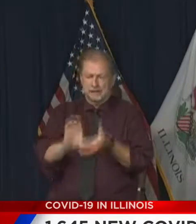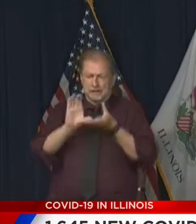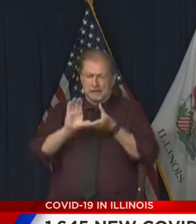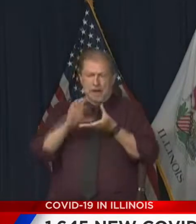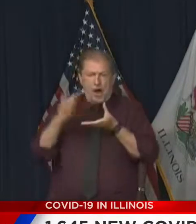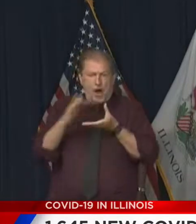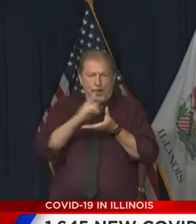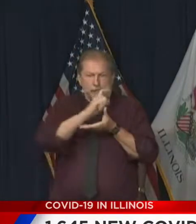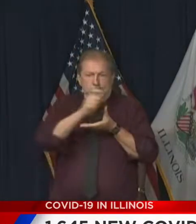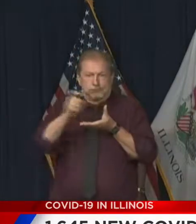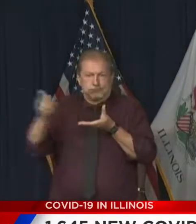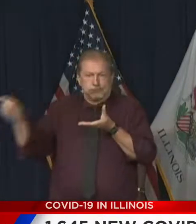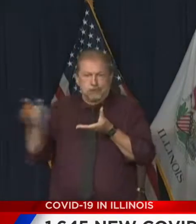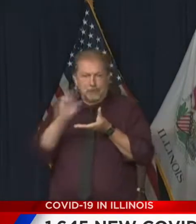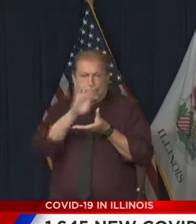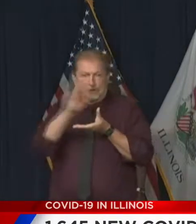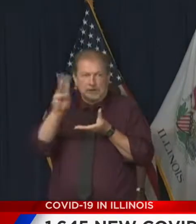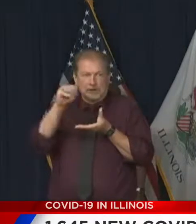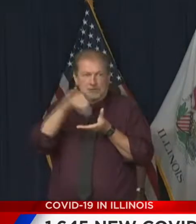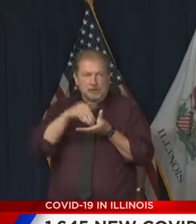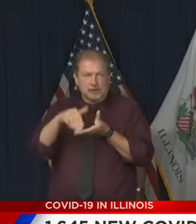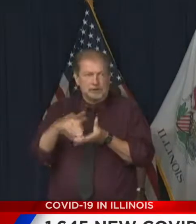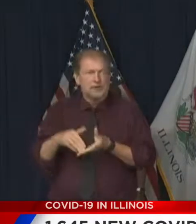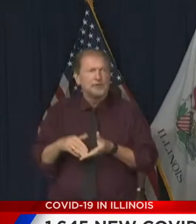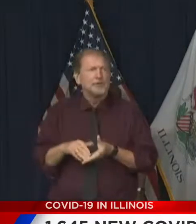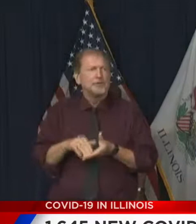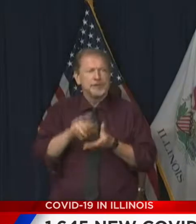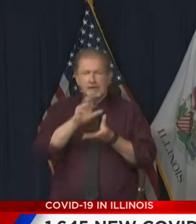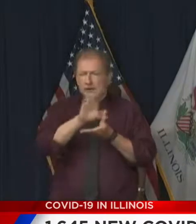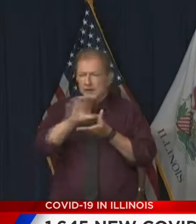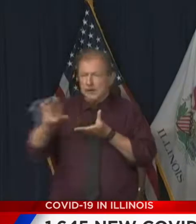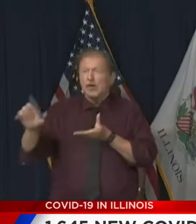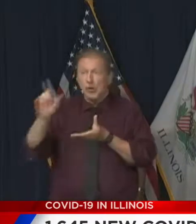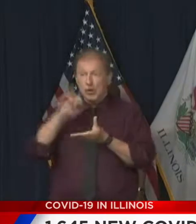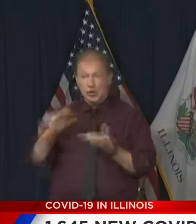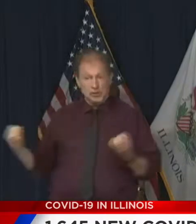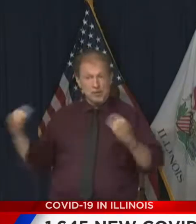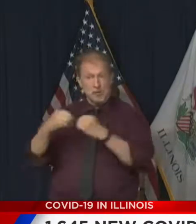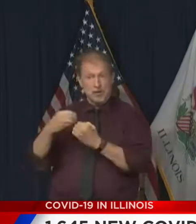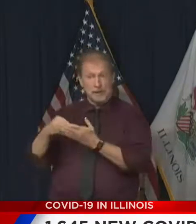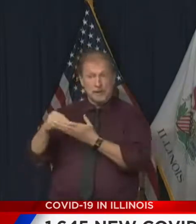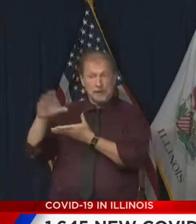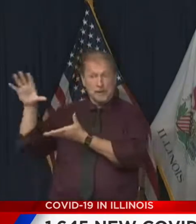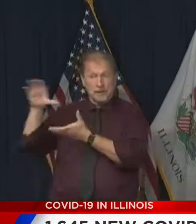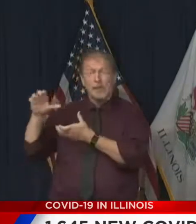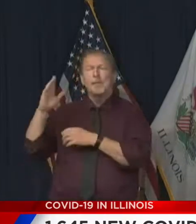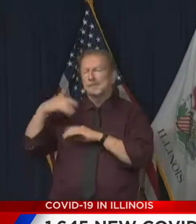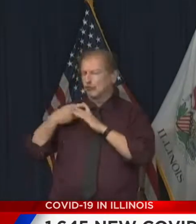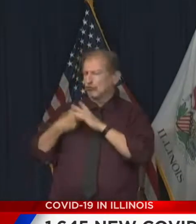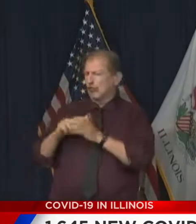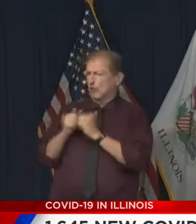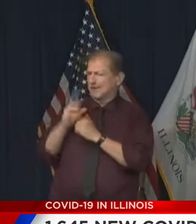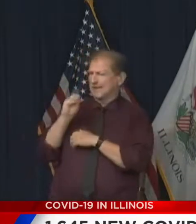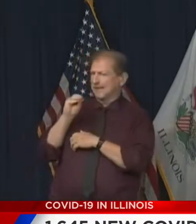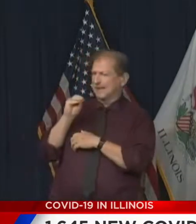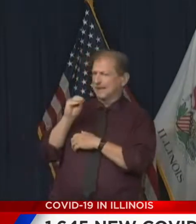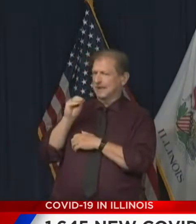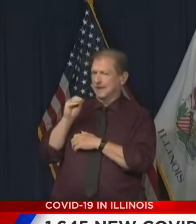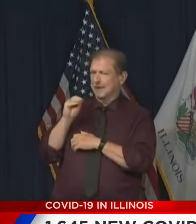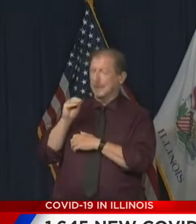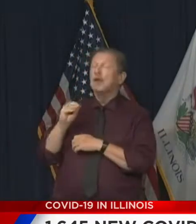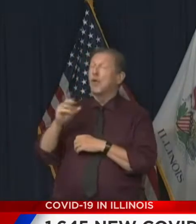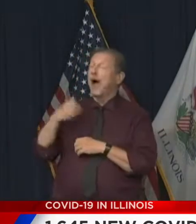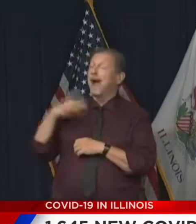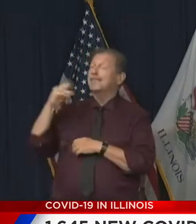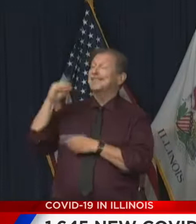clients. The original thought was 60. Is that possible to get any bigger? Bigger than 60, because this certainly will get to the 60, that's